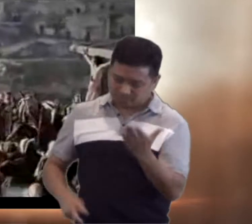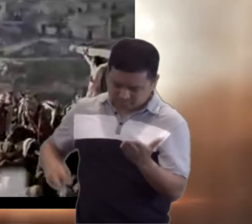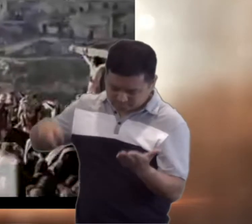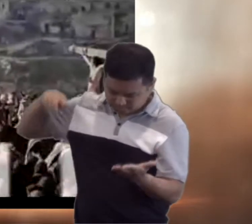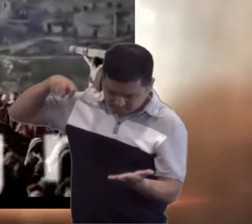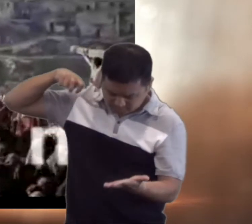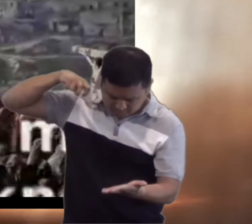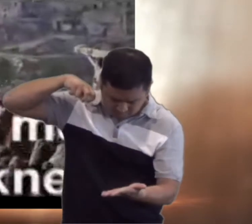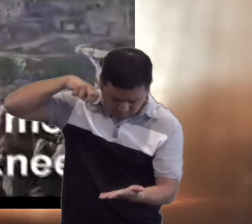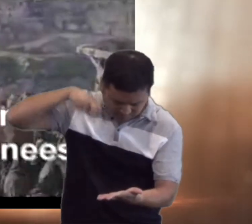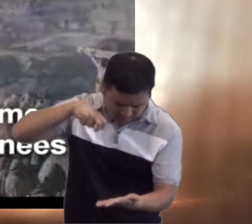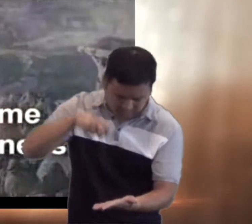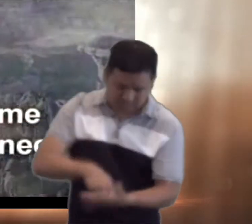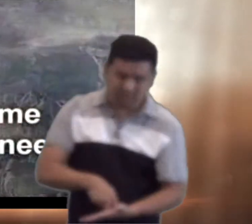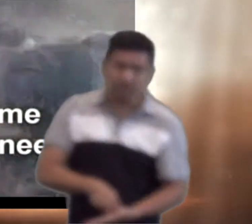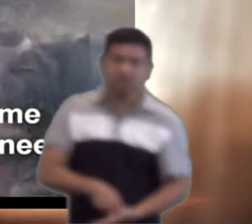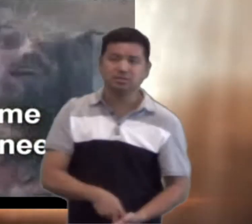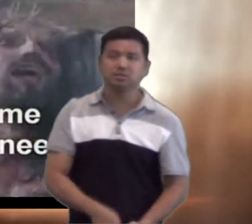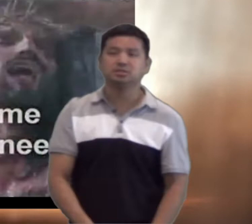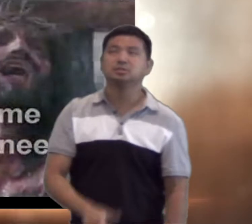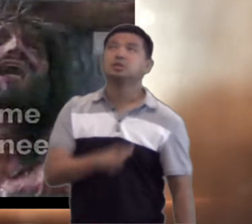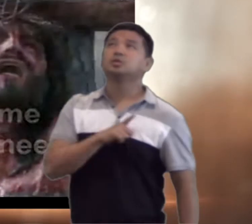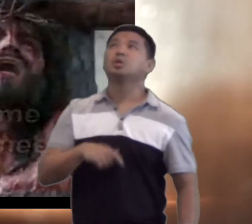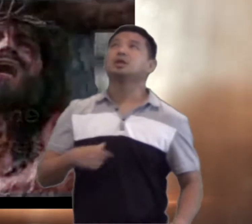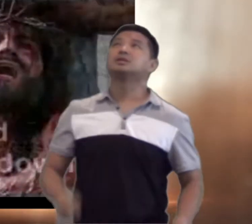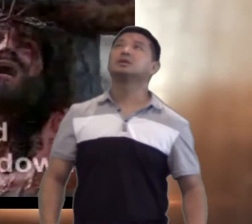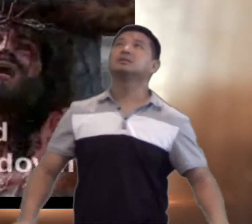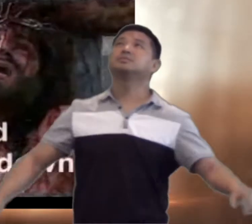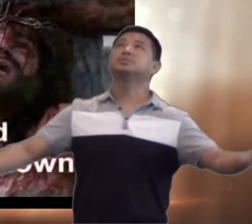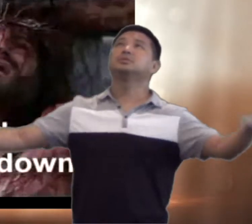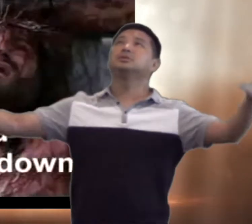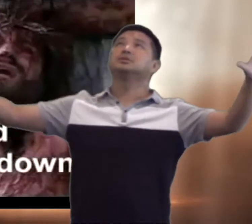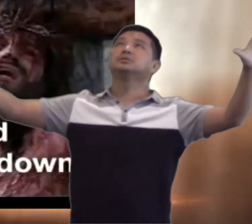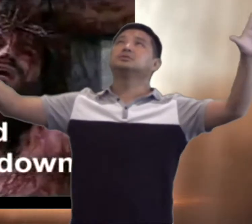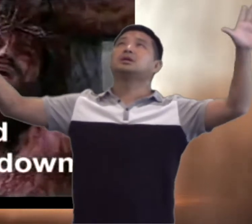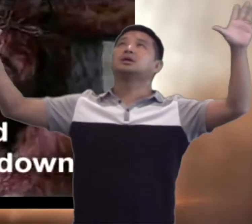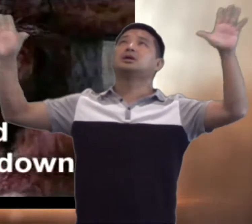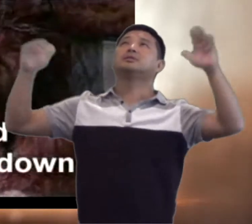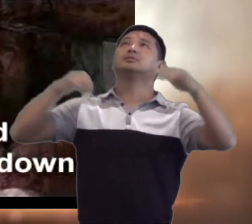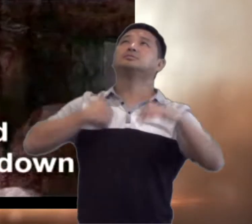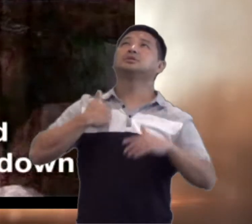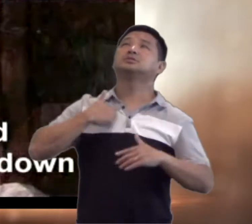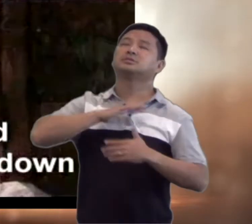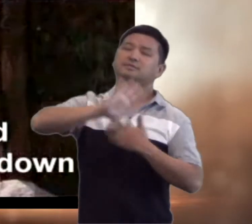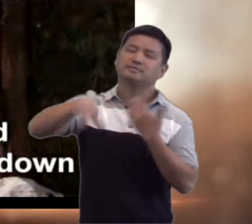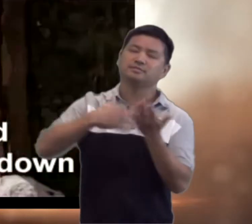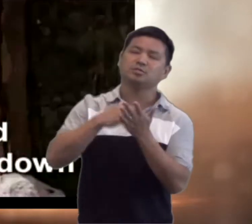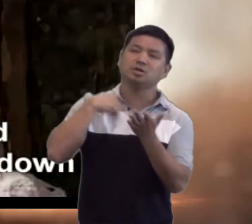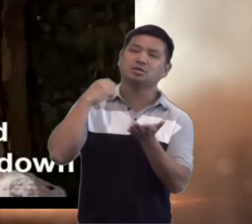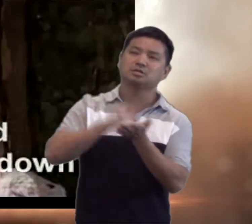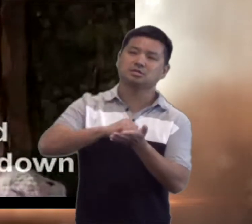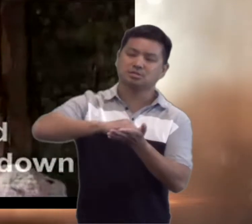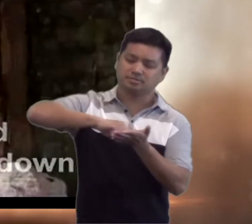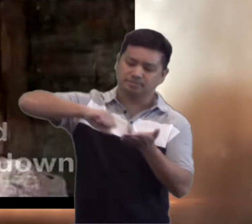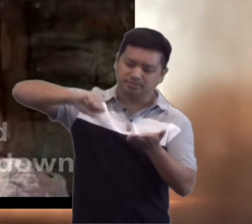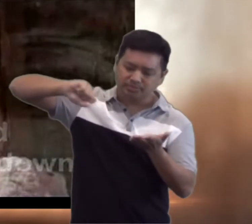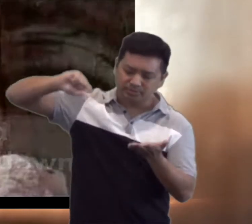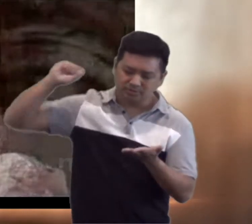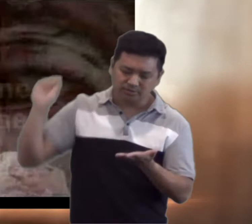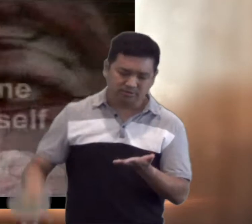Bring me to my knees, Lord, I lay me down.